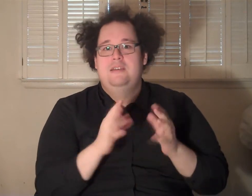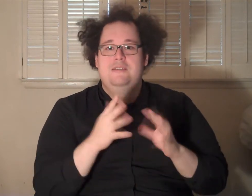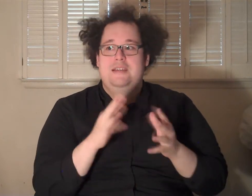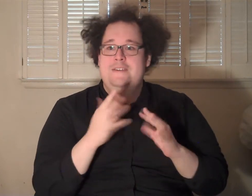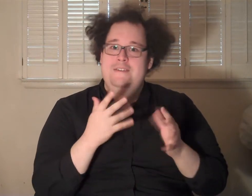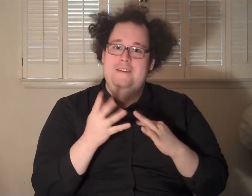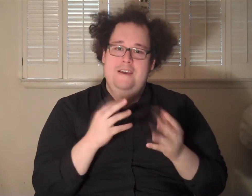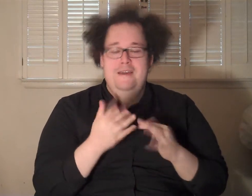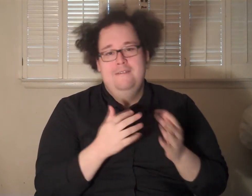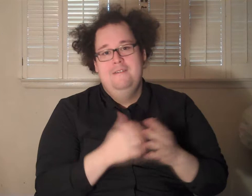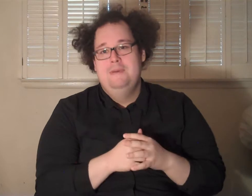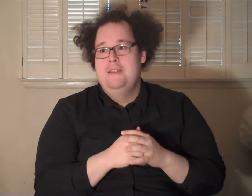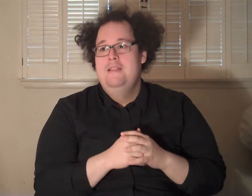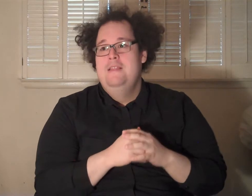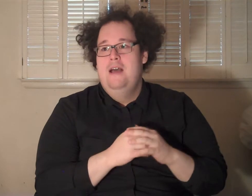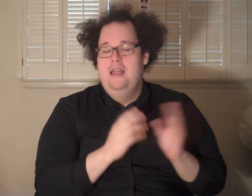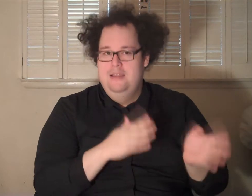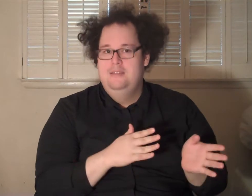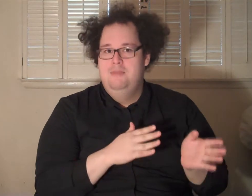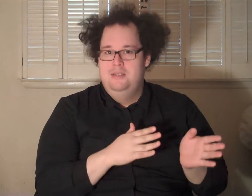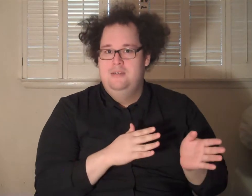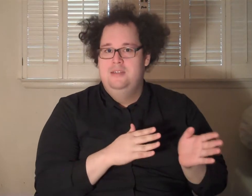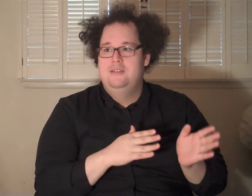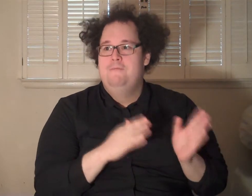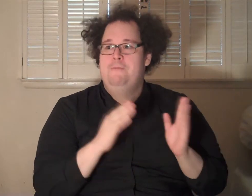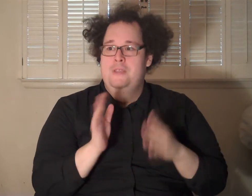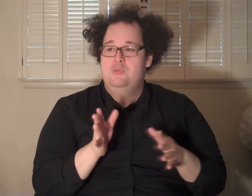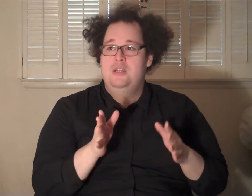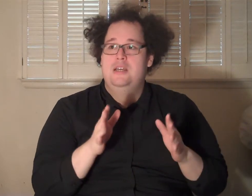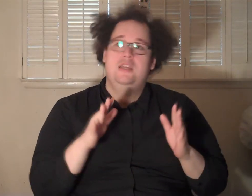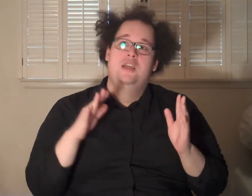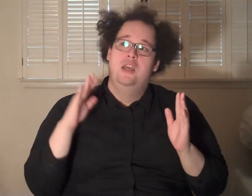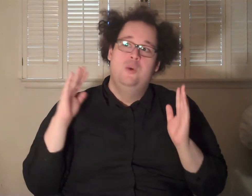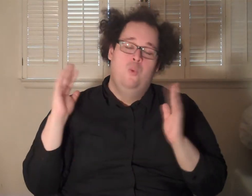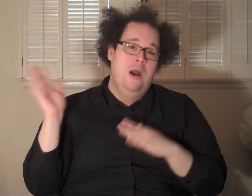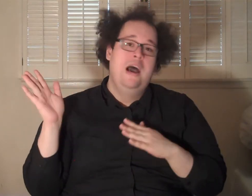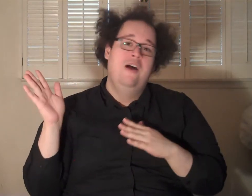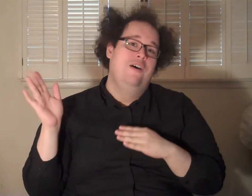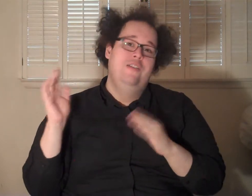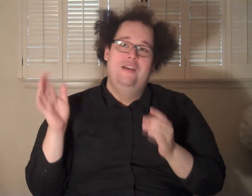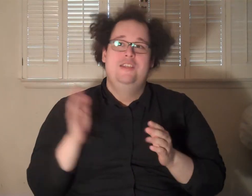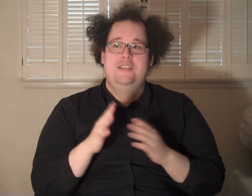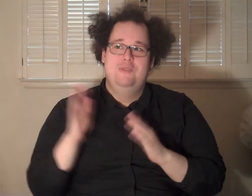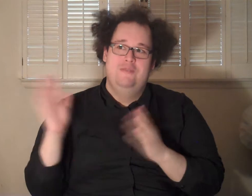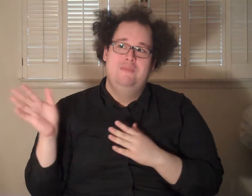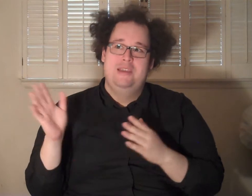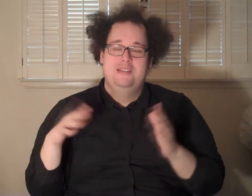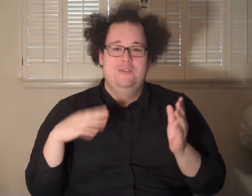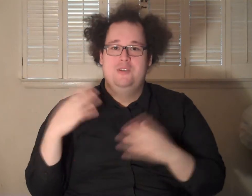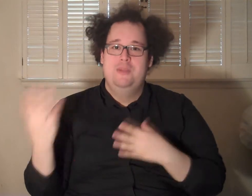So, I was like, yeah, I don't know, but I liked it, the miniseries. This one, wow. This is what a remake is. There were so